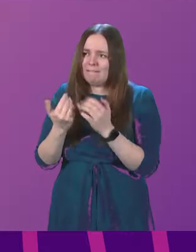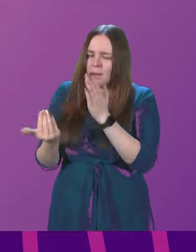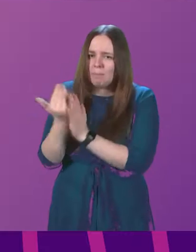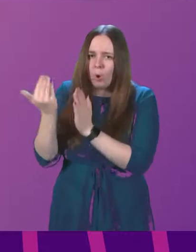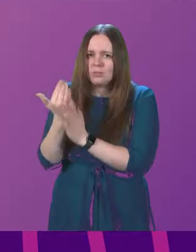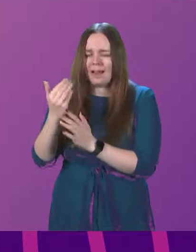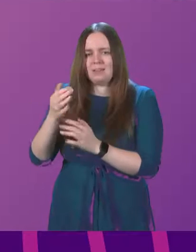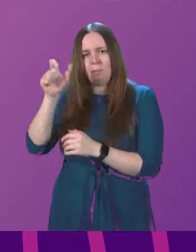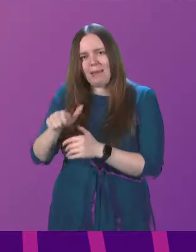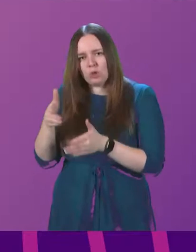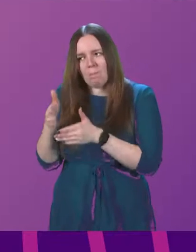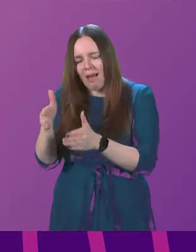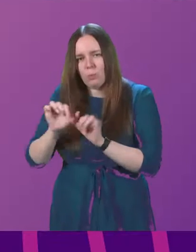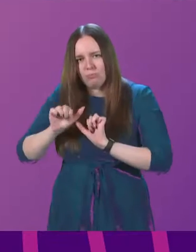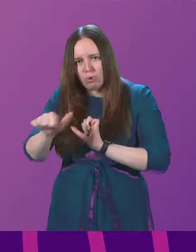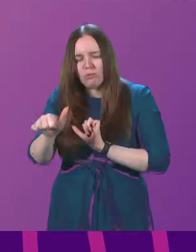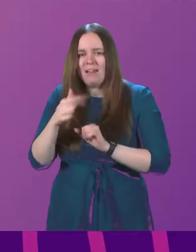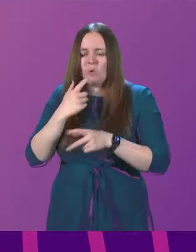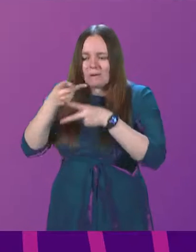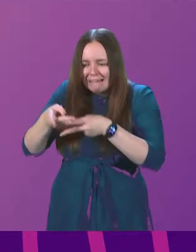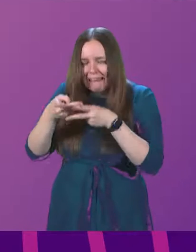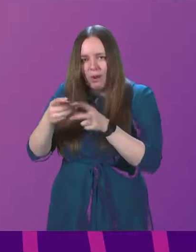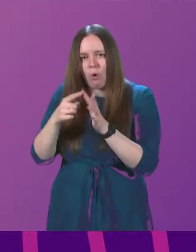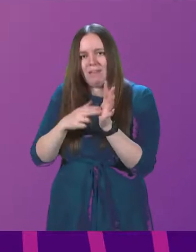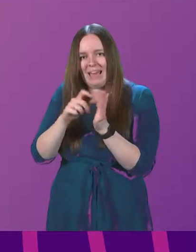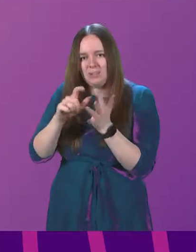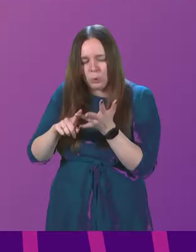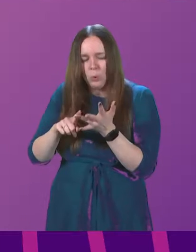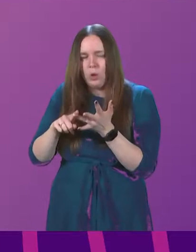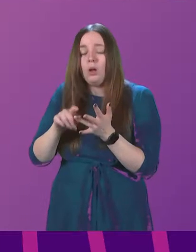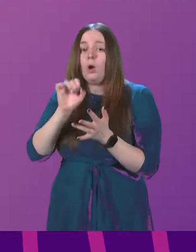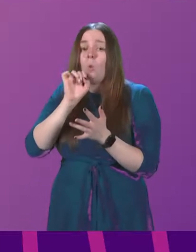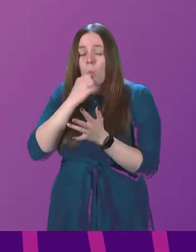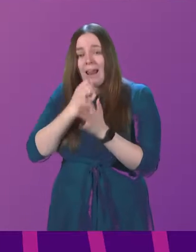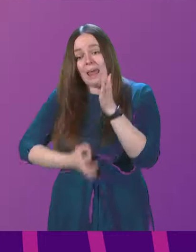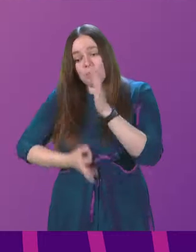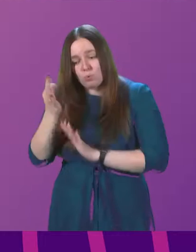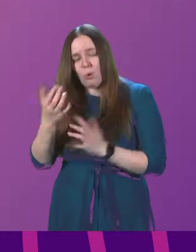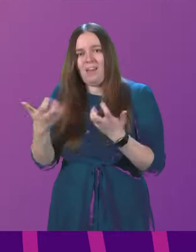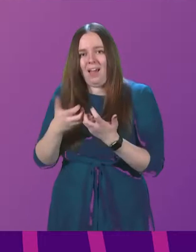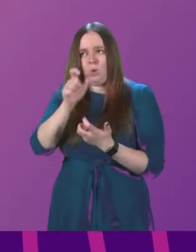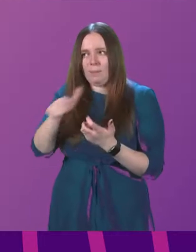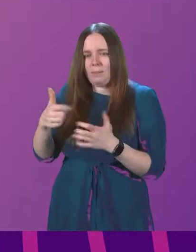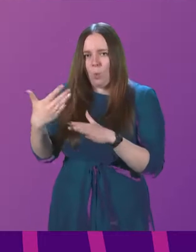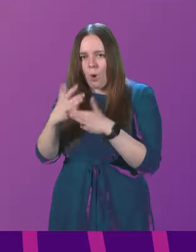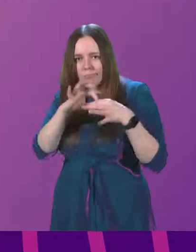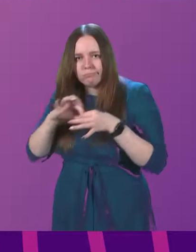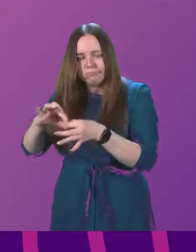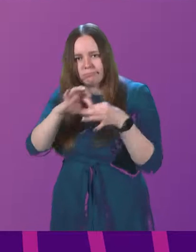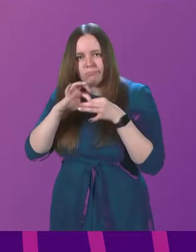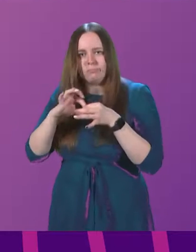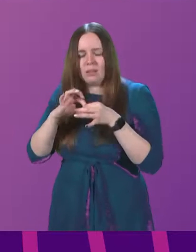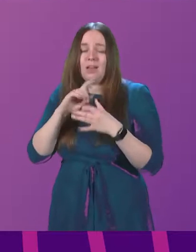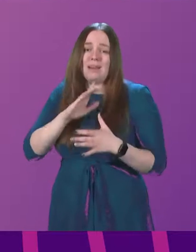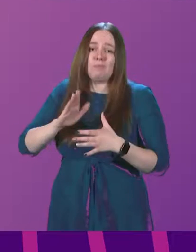Pathways Programme for care of endometriosis. We will improve the way that people work together within